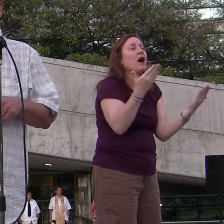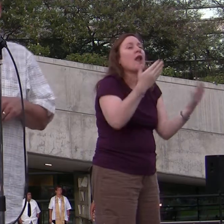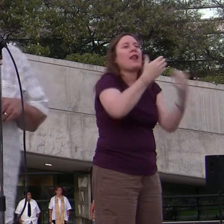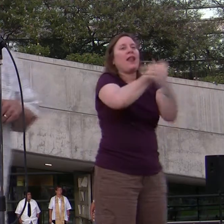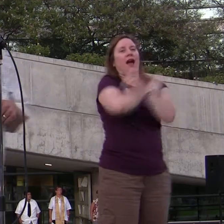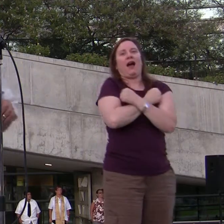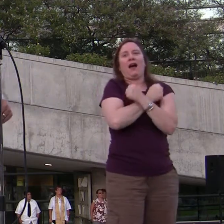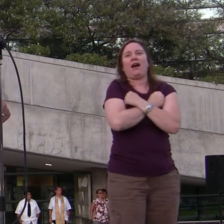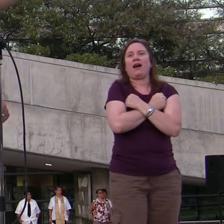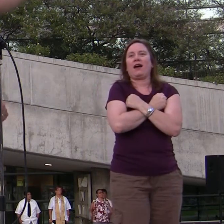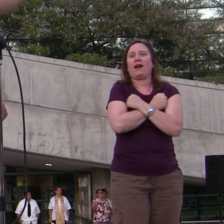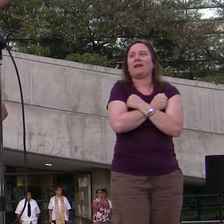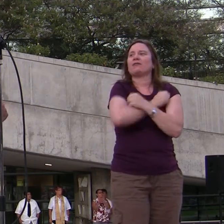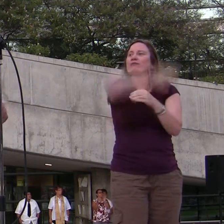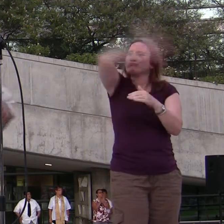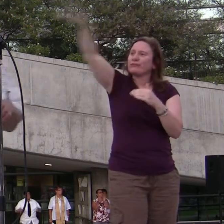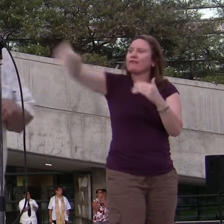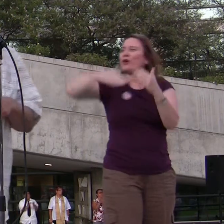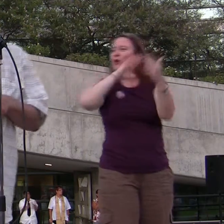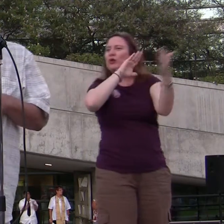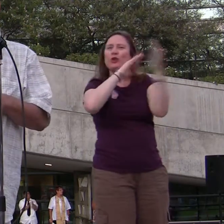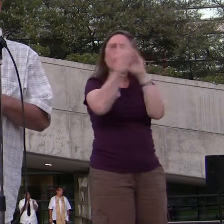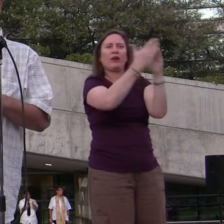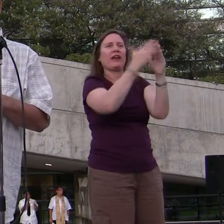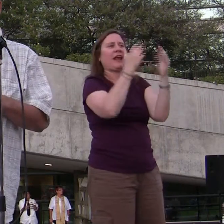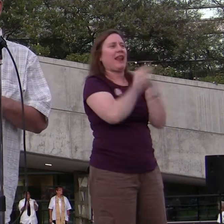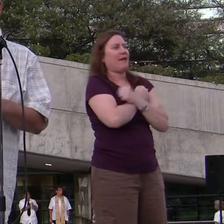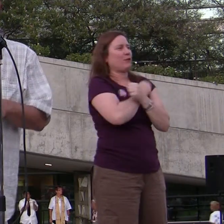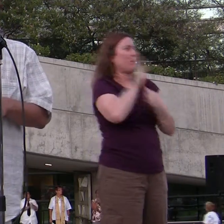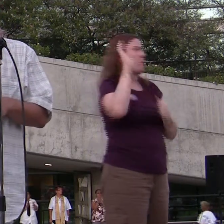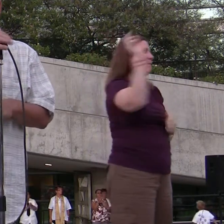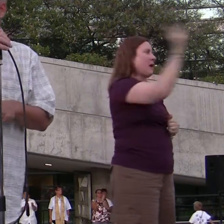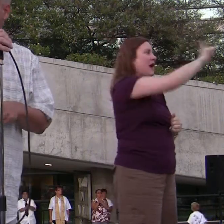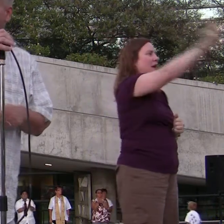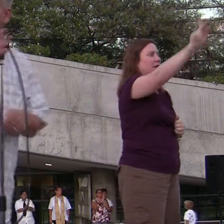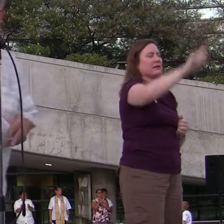And they have a whole community out here who loves them back.